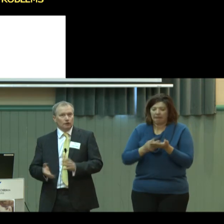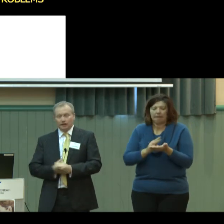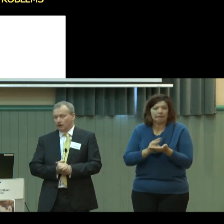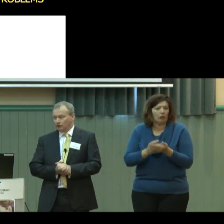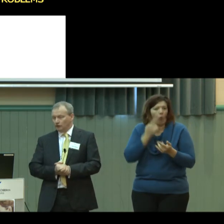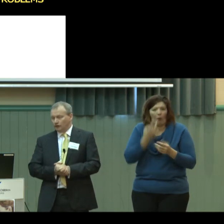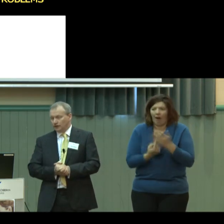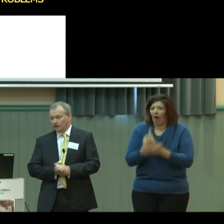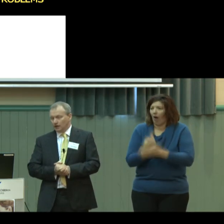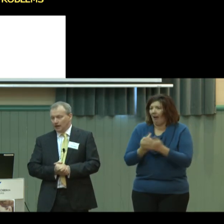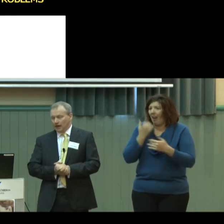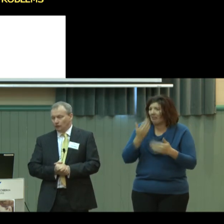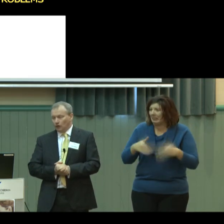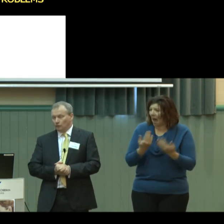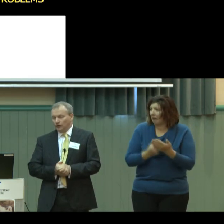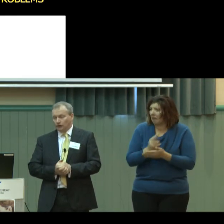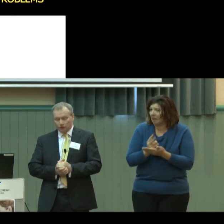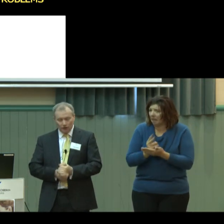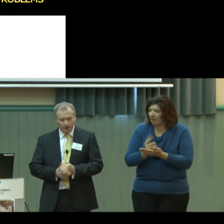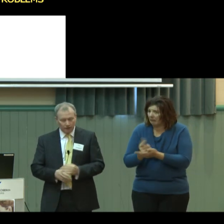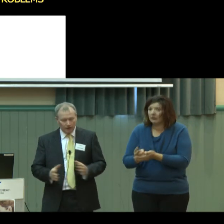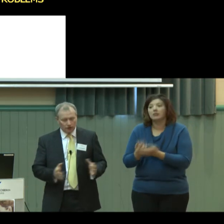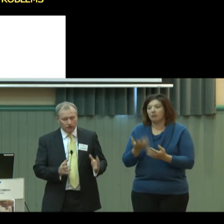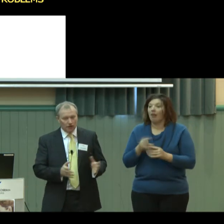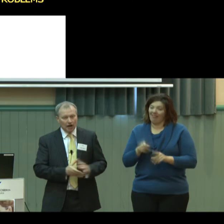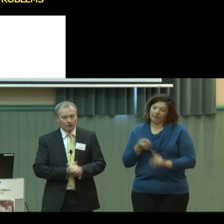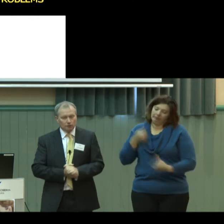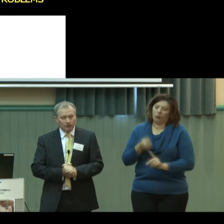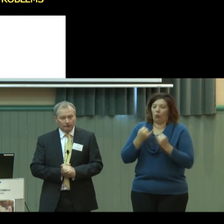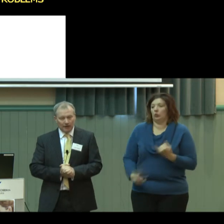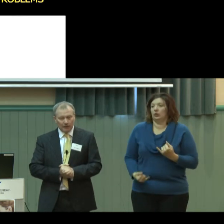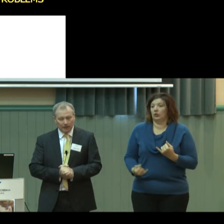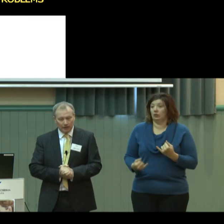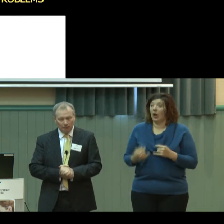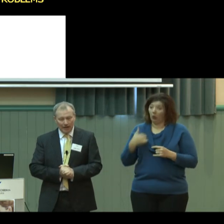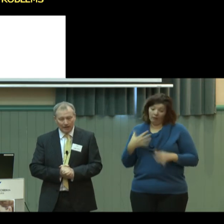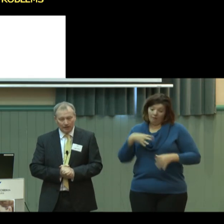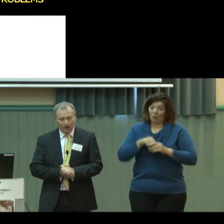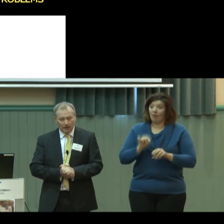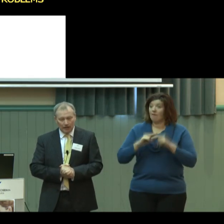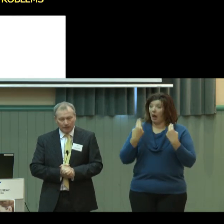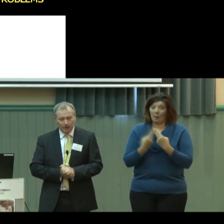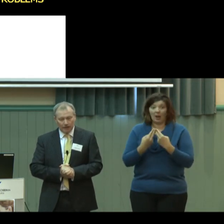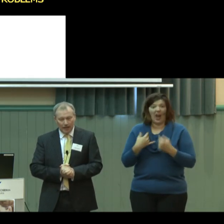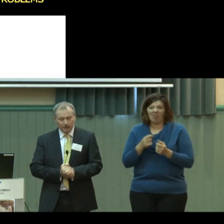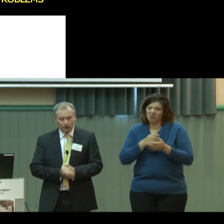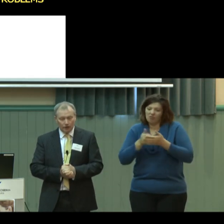hours after a fit. And we've just recently finished doing diaries with the family and the young man because he has a lot of